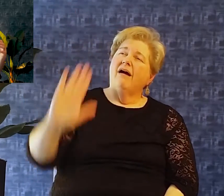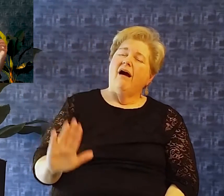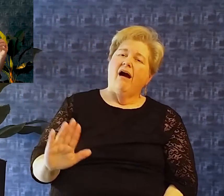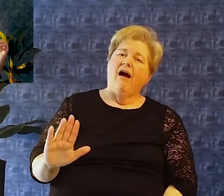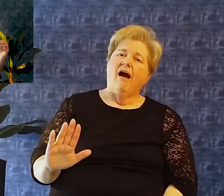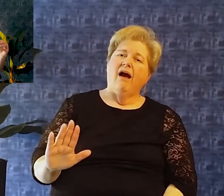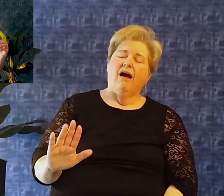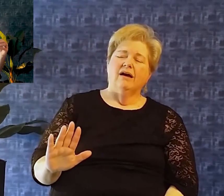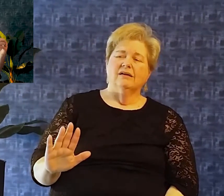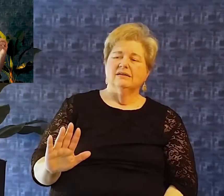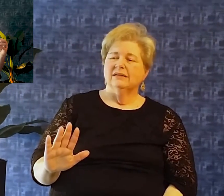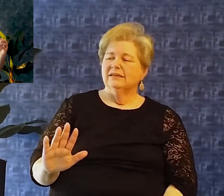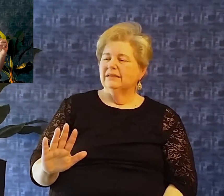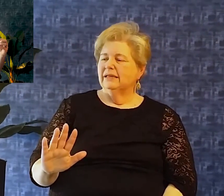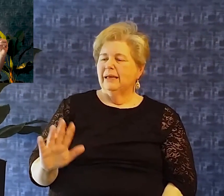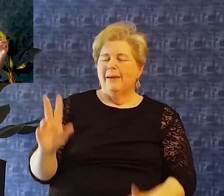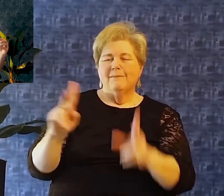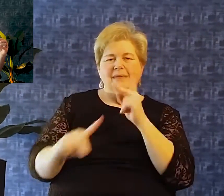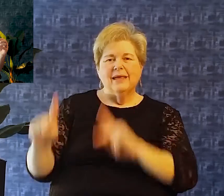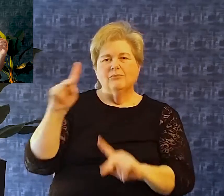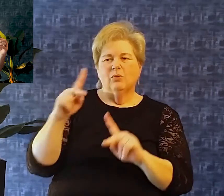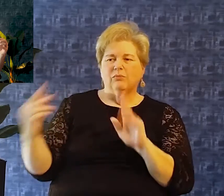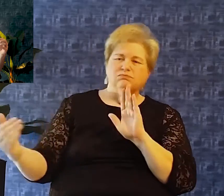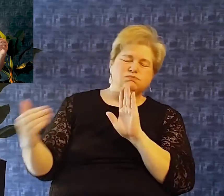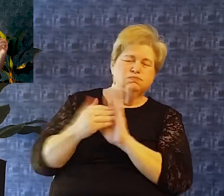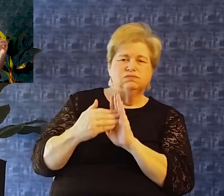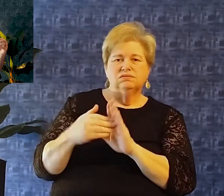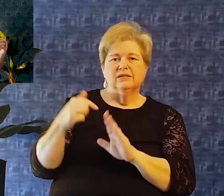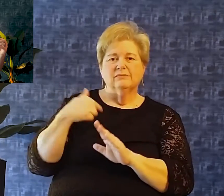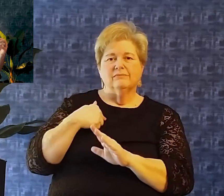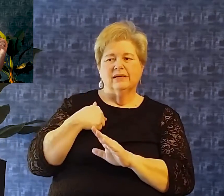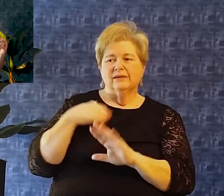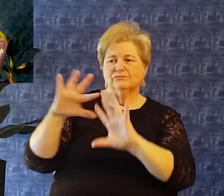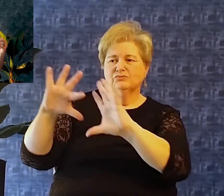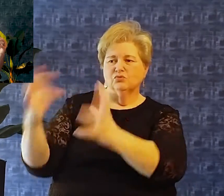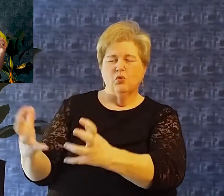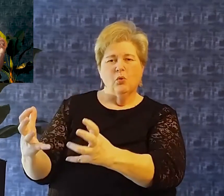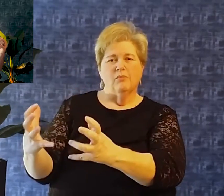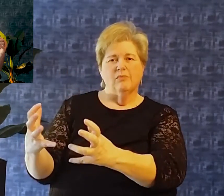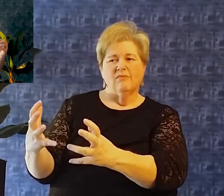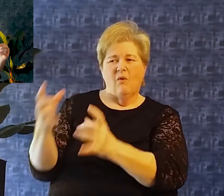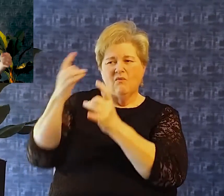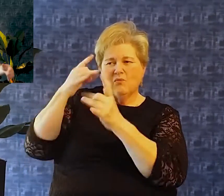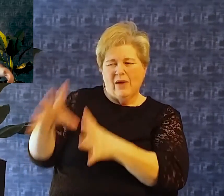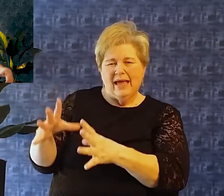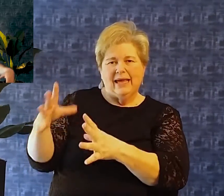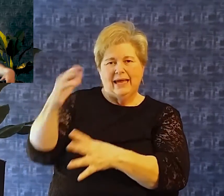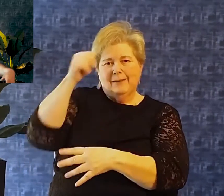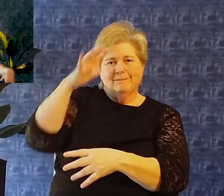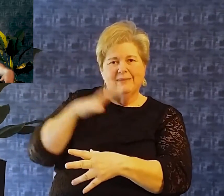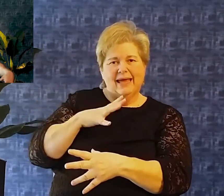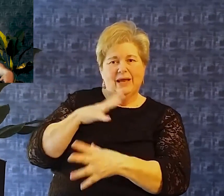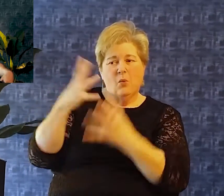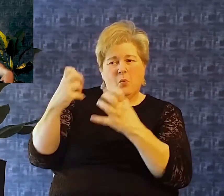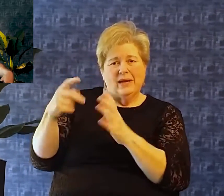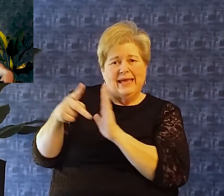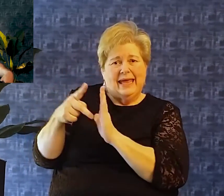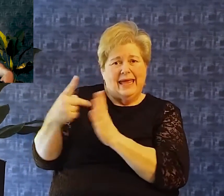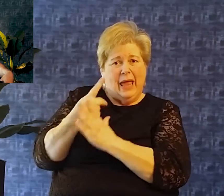says oh god insolent men have risen up against me A band of ruthless men seek my